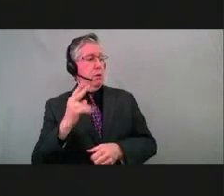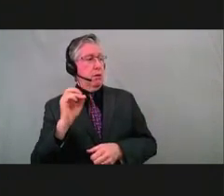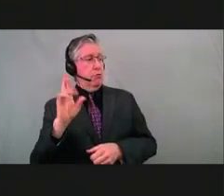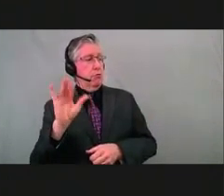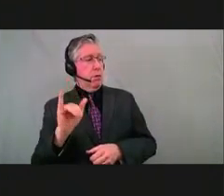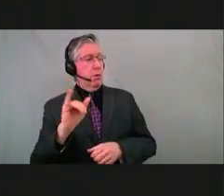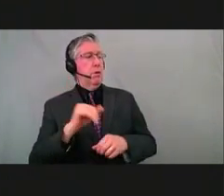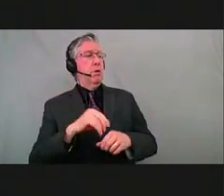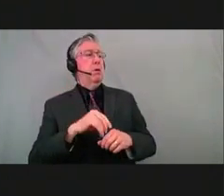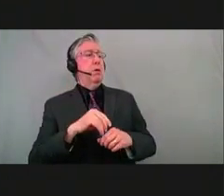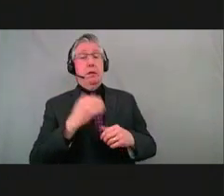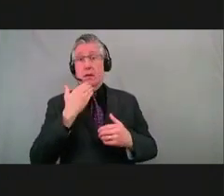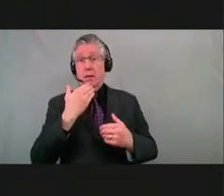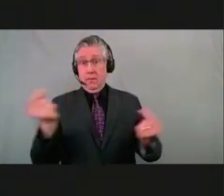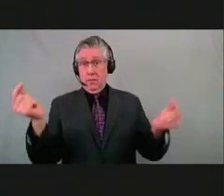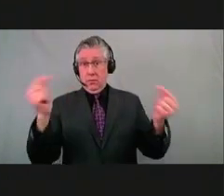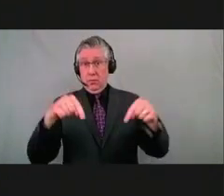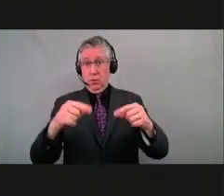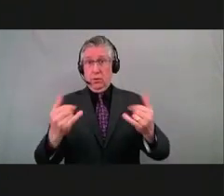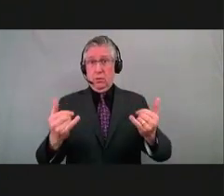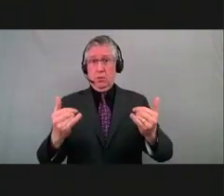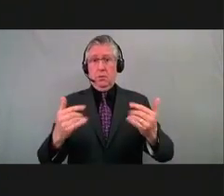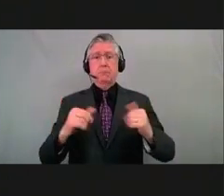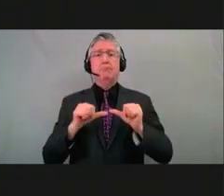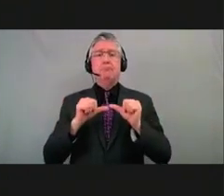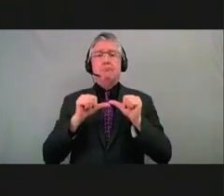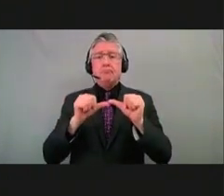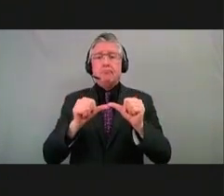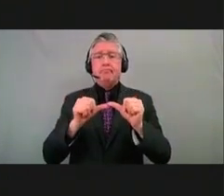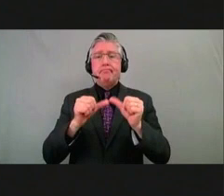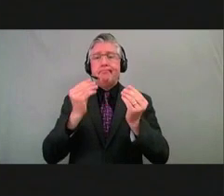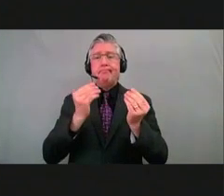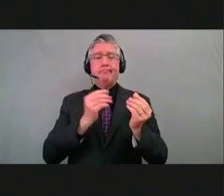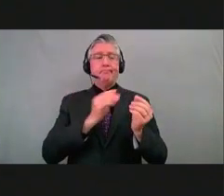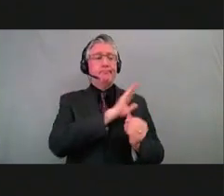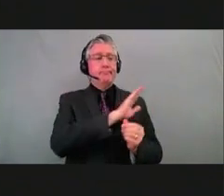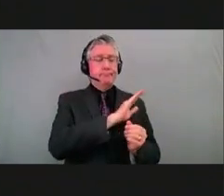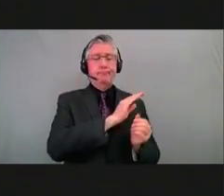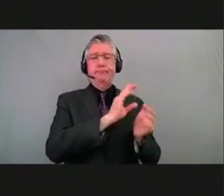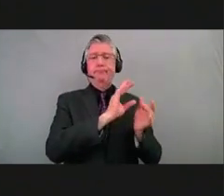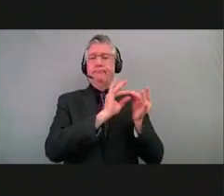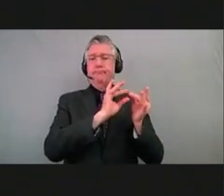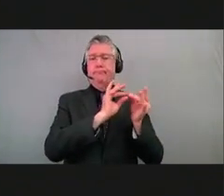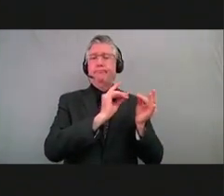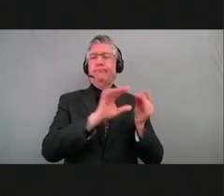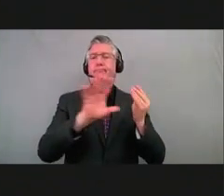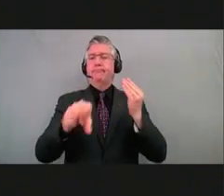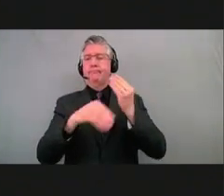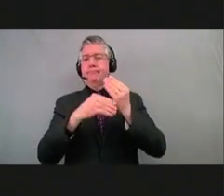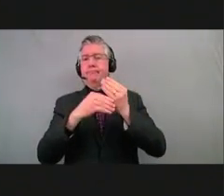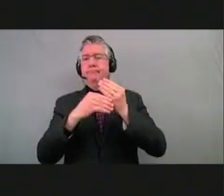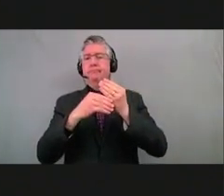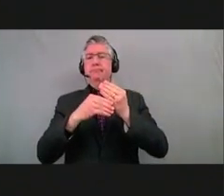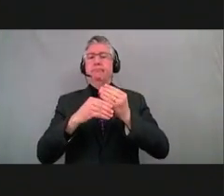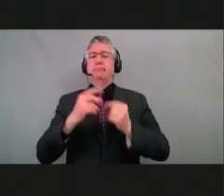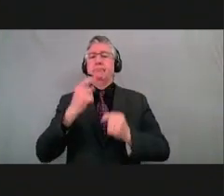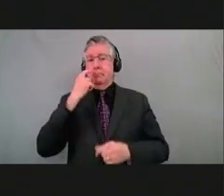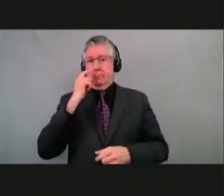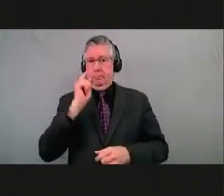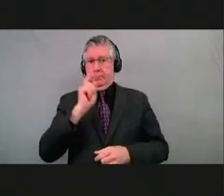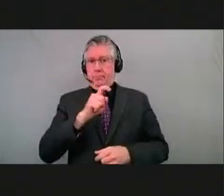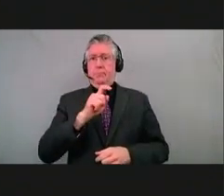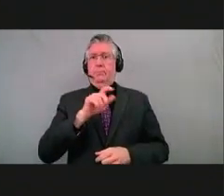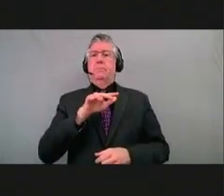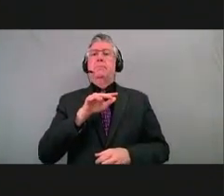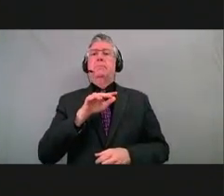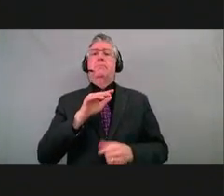And to continue on from Dr. Herlihy's remarks, we do continue to see improvements